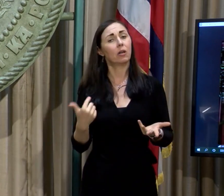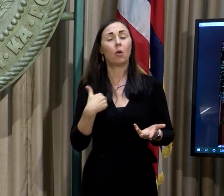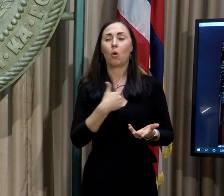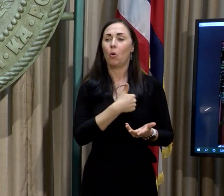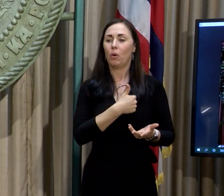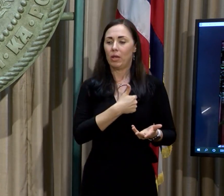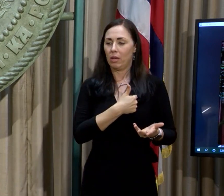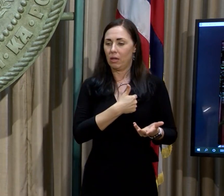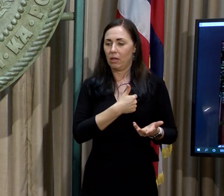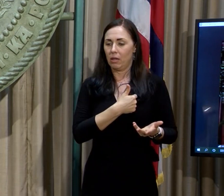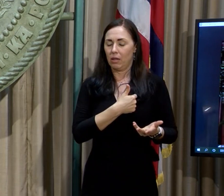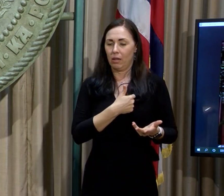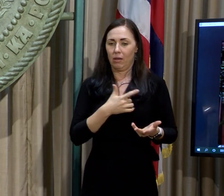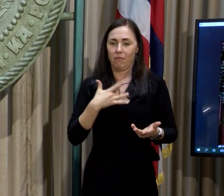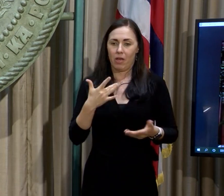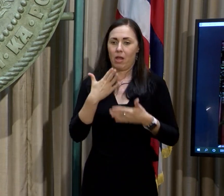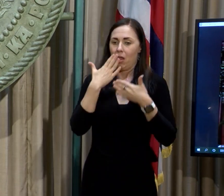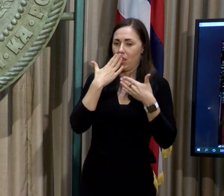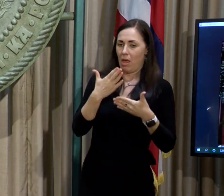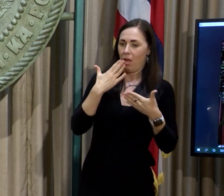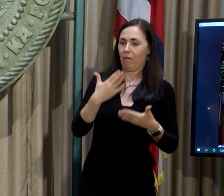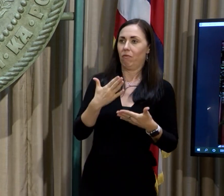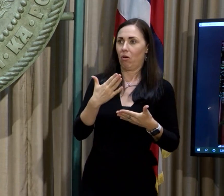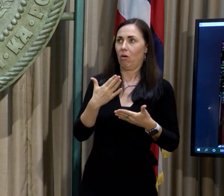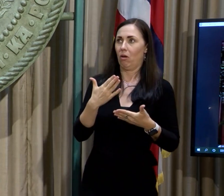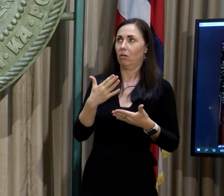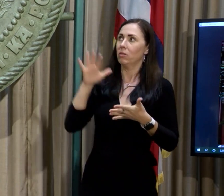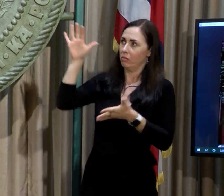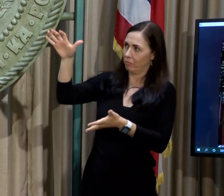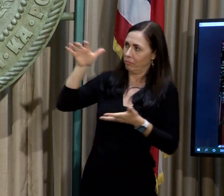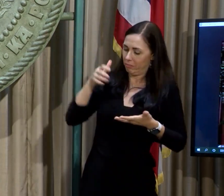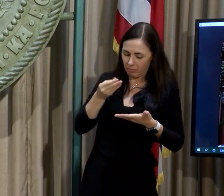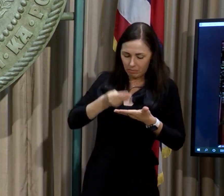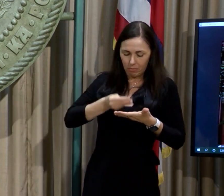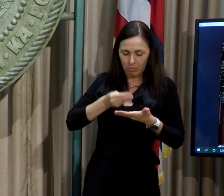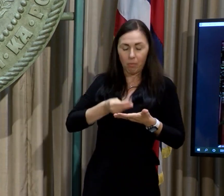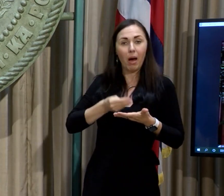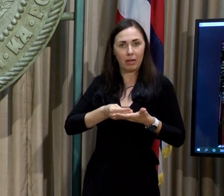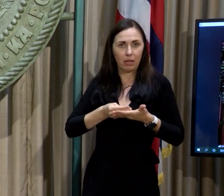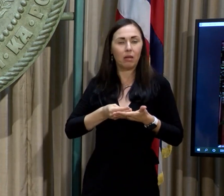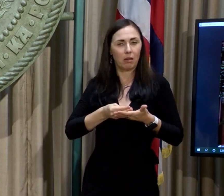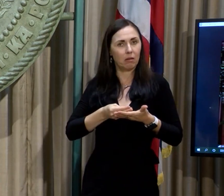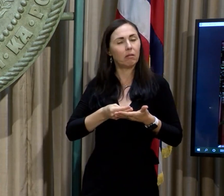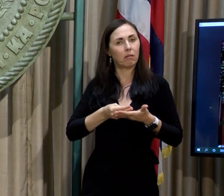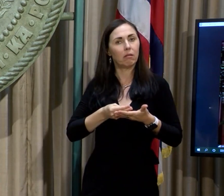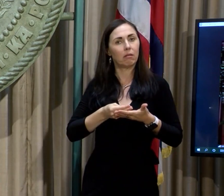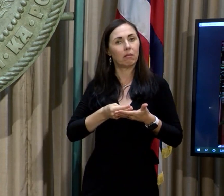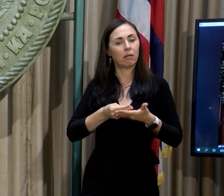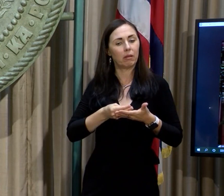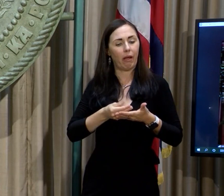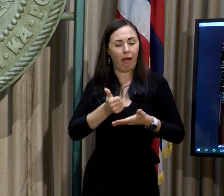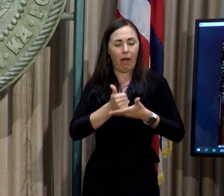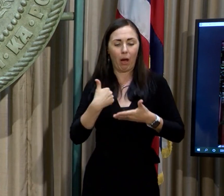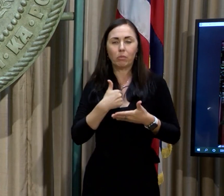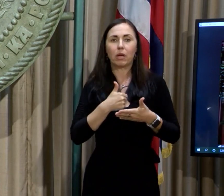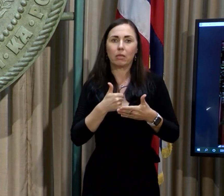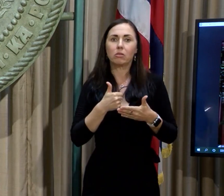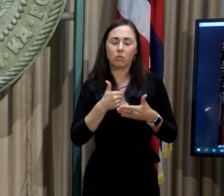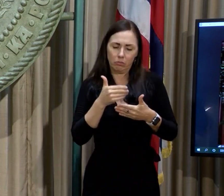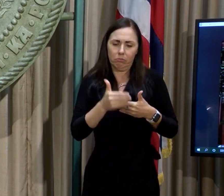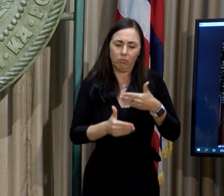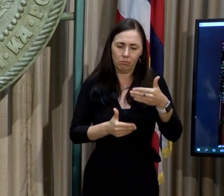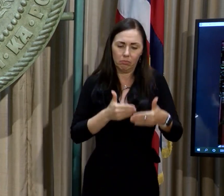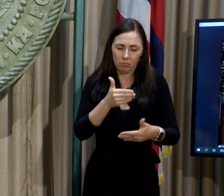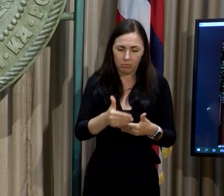that we are able to have these settlements, which will allow us to move forward,